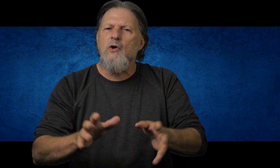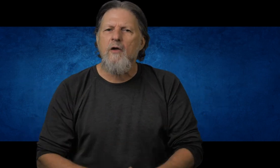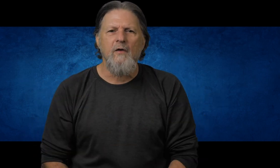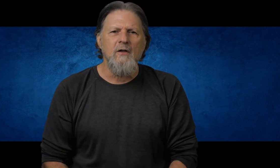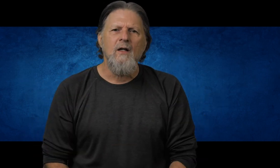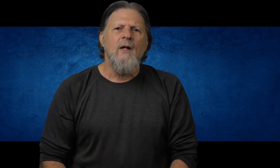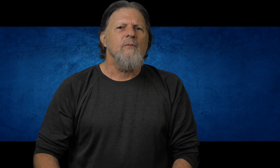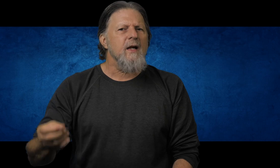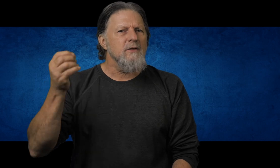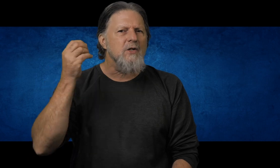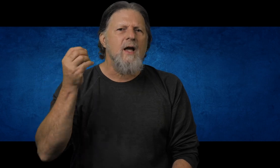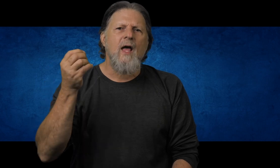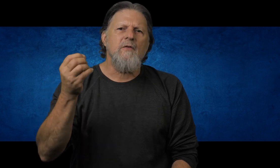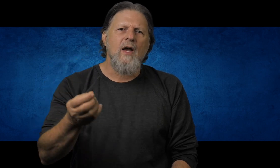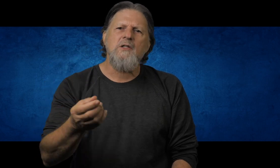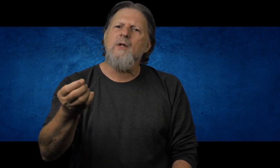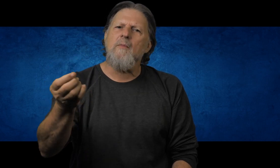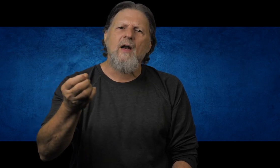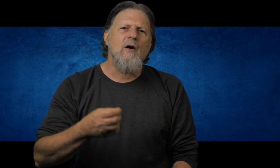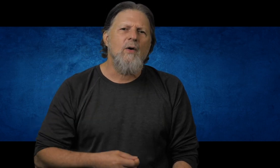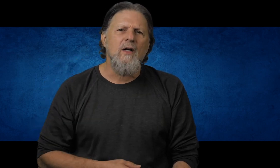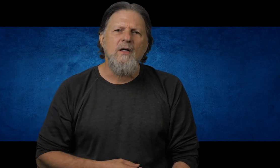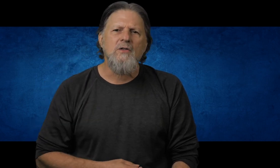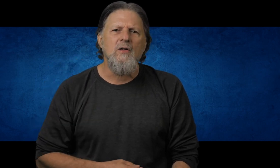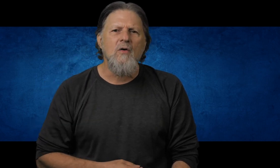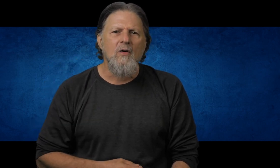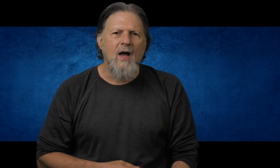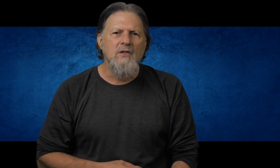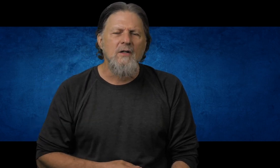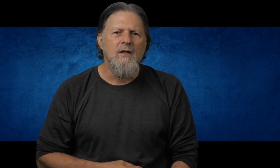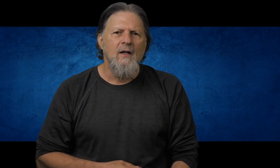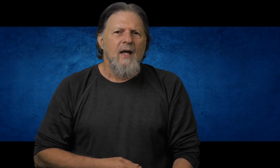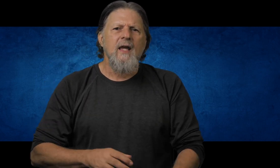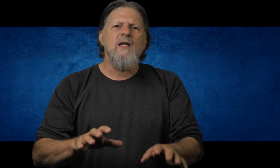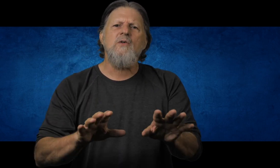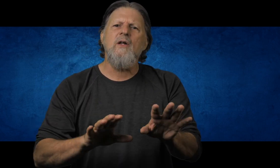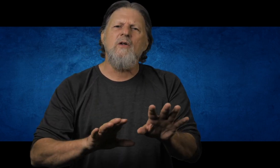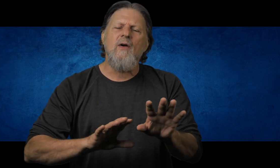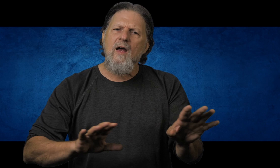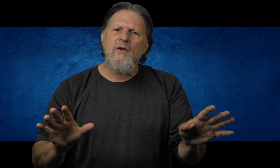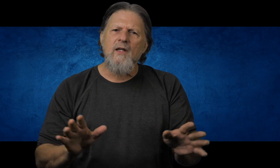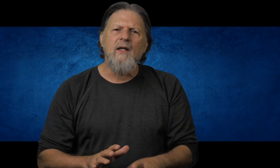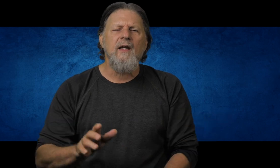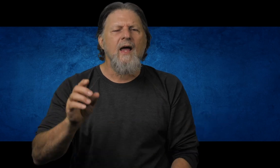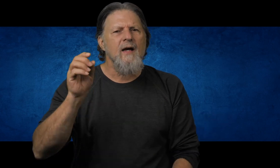joy-filled like a giant advertisement about how great it is to know Christ. He is going to do everything he can